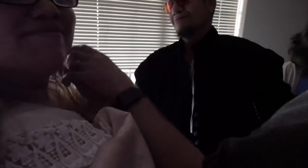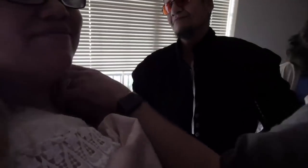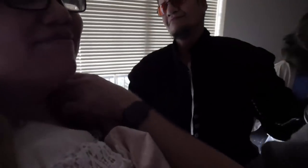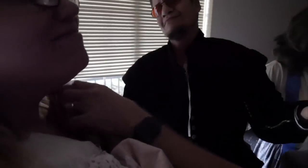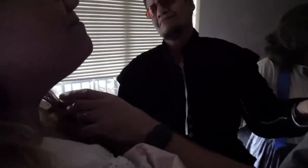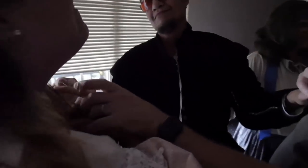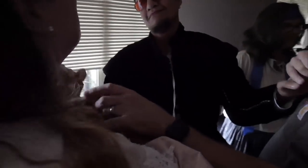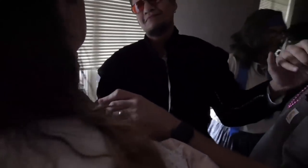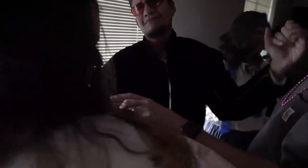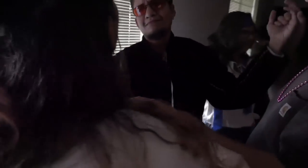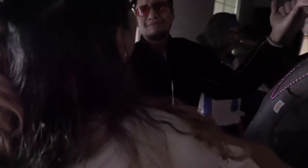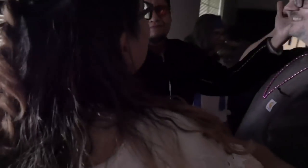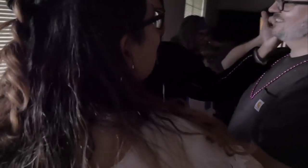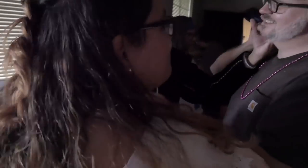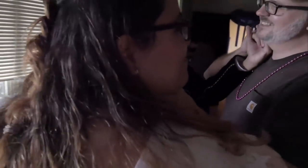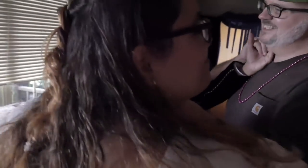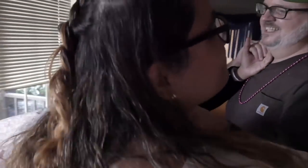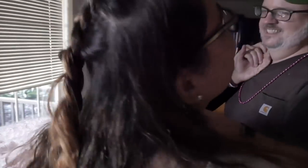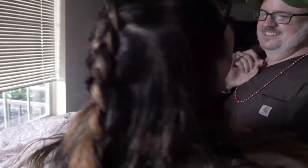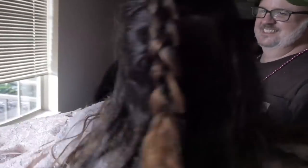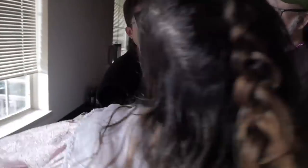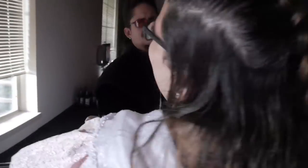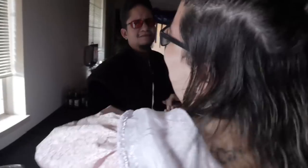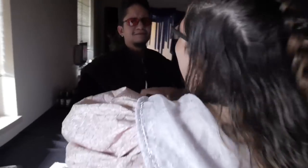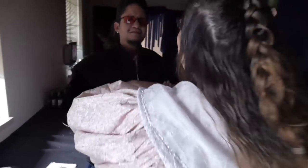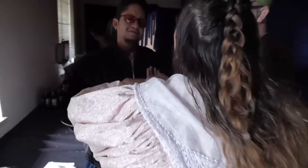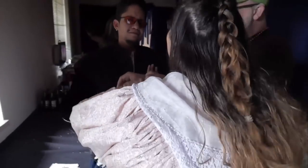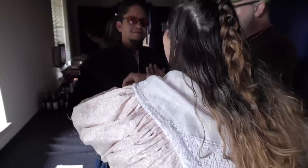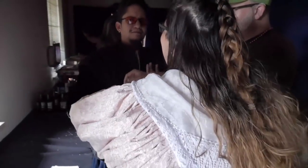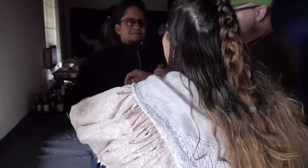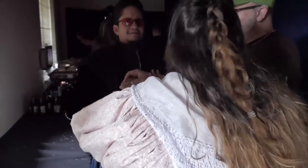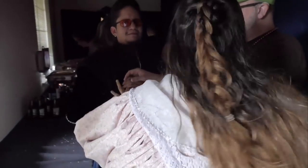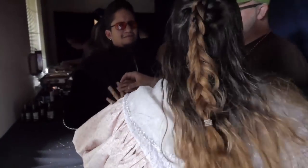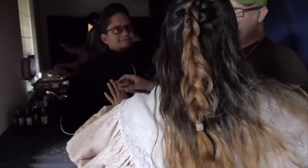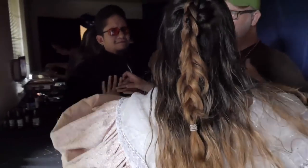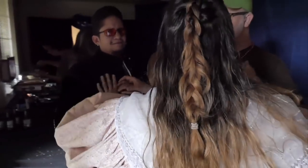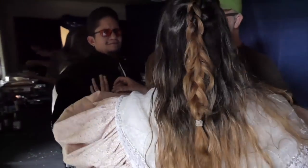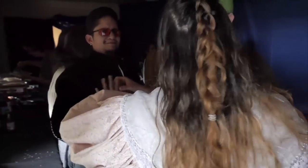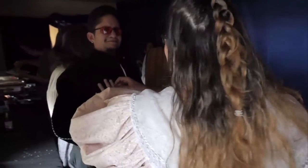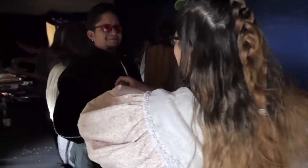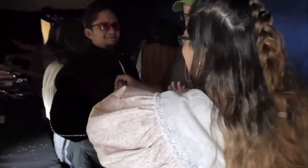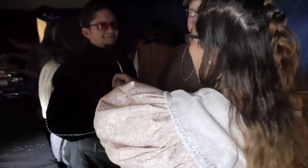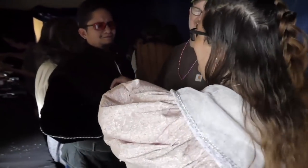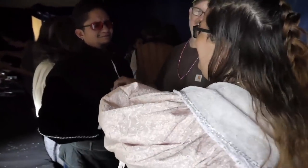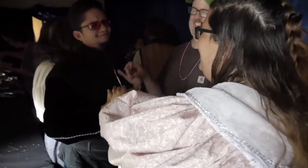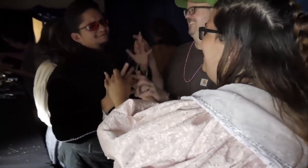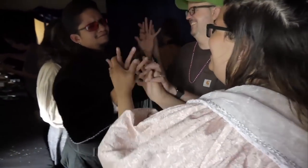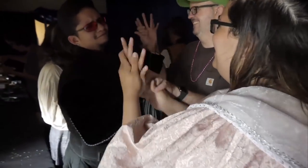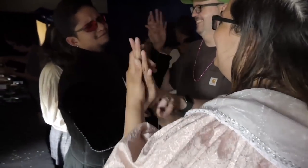Patrons then entered the party in the Capulet house, Where Romeo and Juliette meet for the first time.